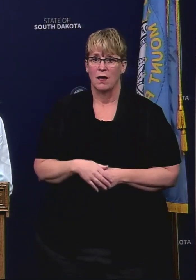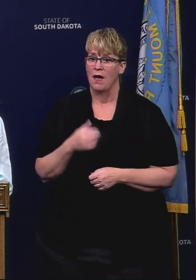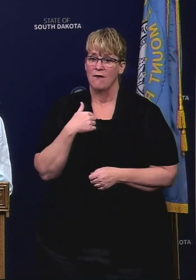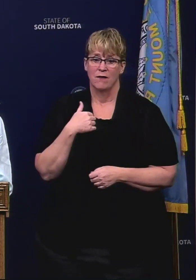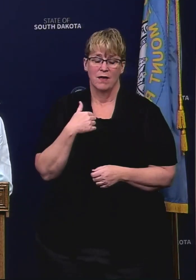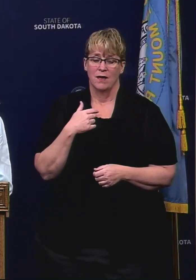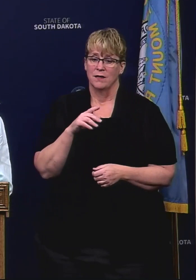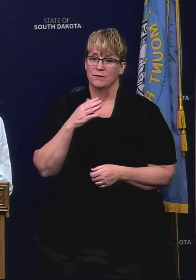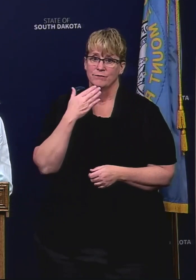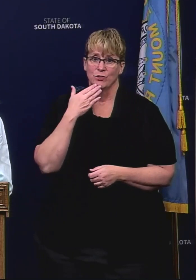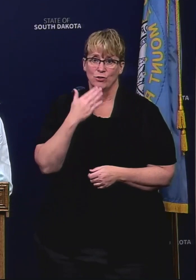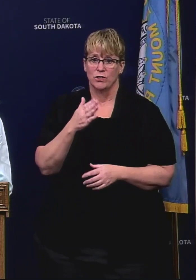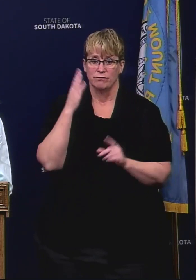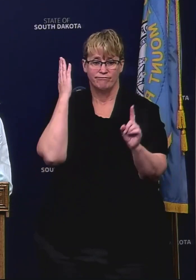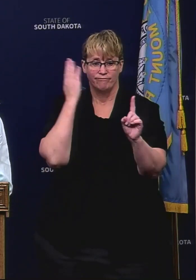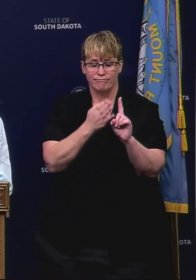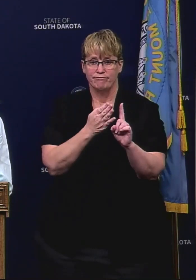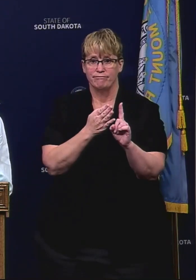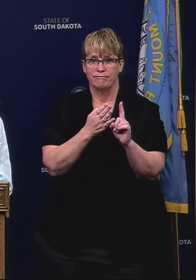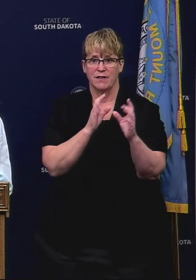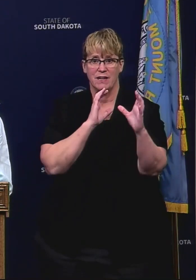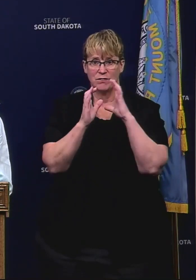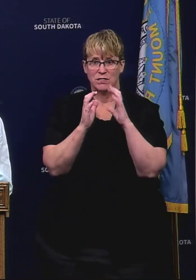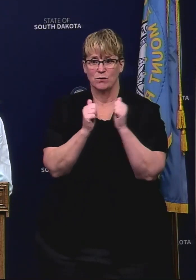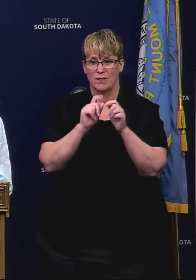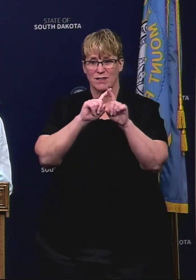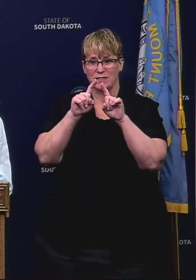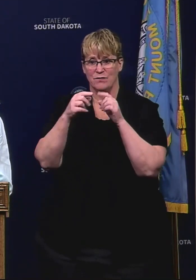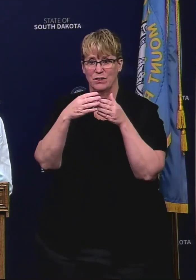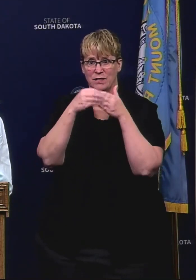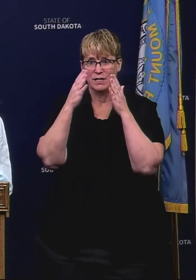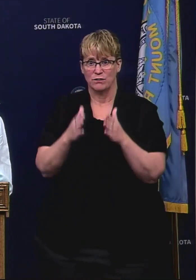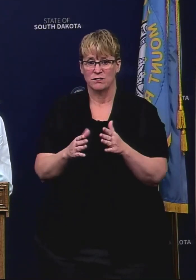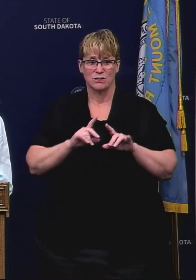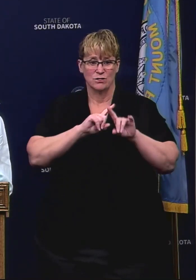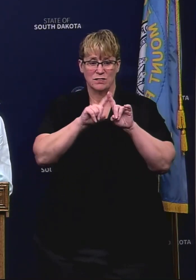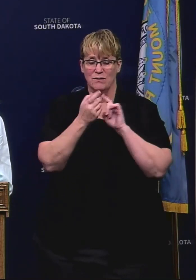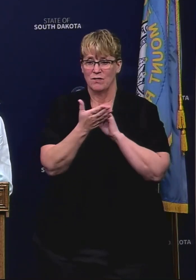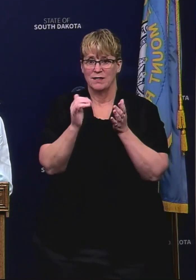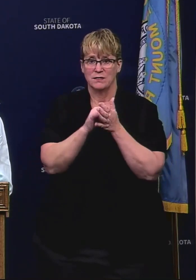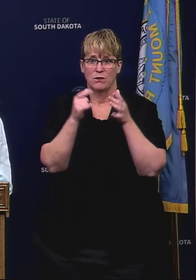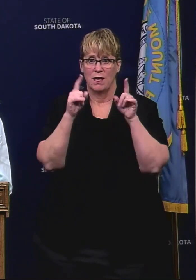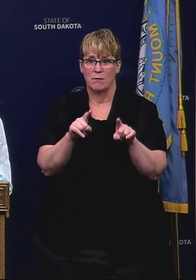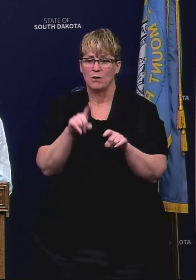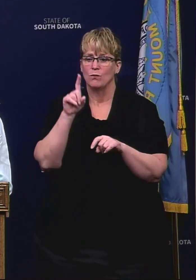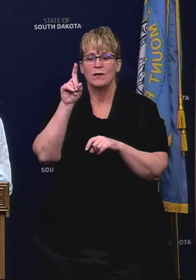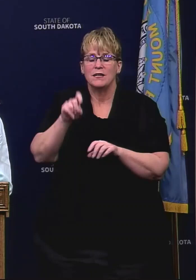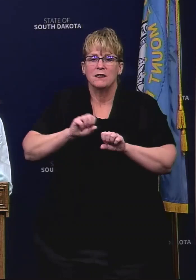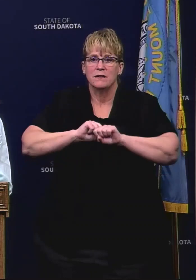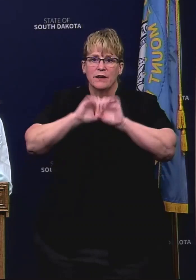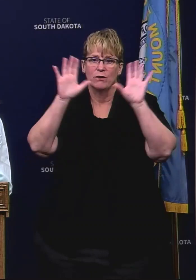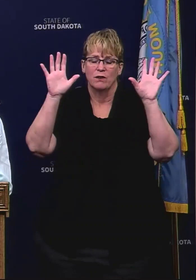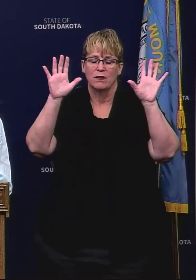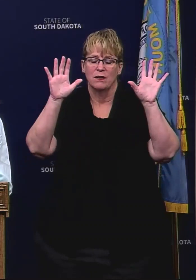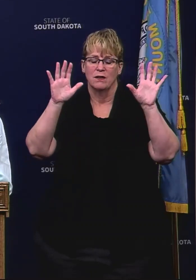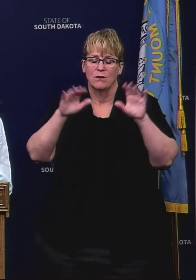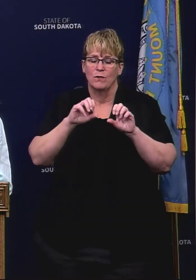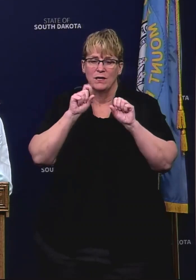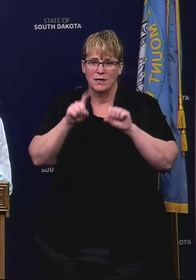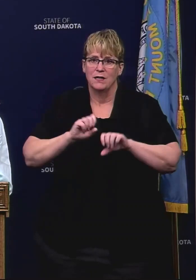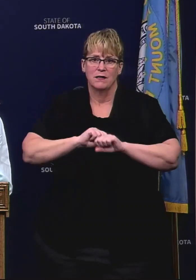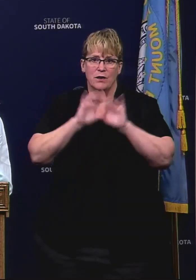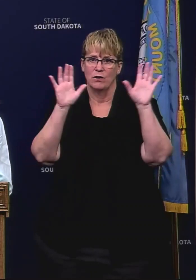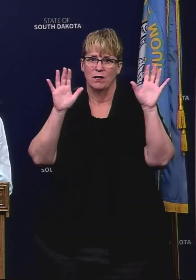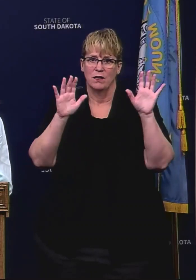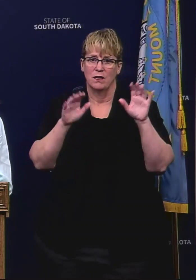conversations with leaders there's different actions happening on the ground and we need some clarity so that's what we're working on